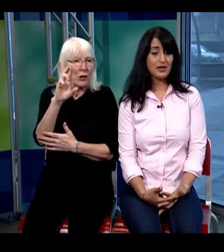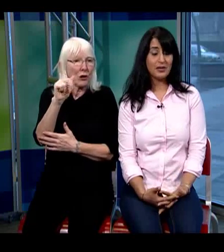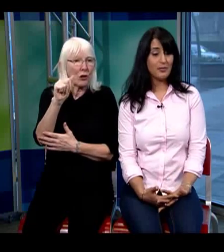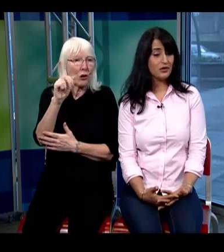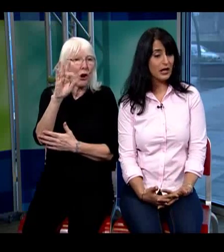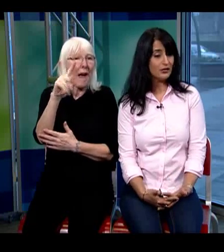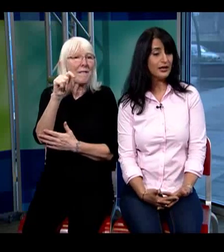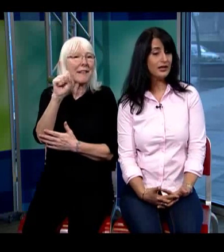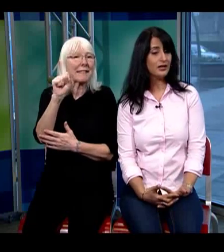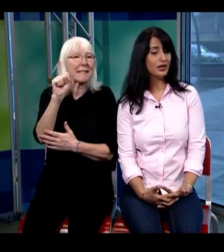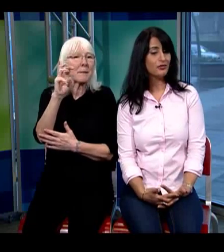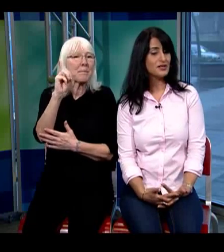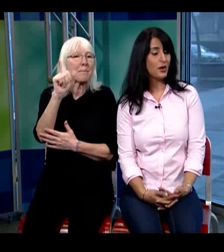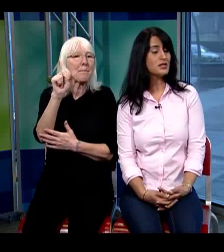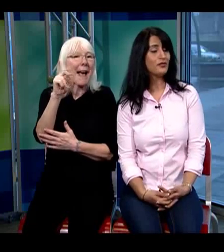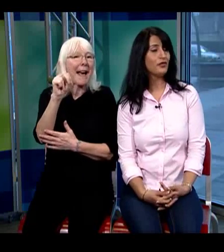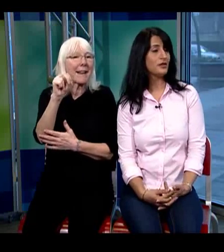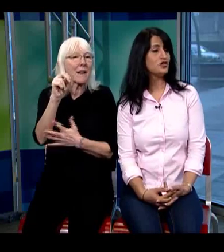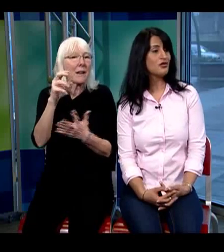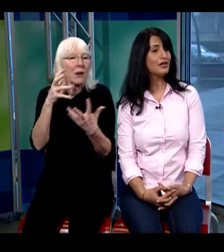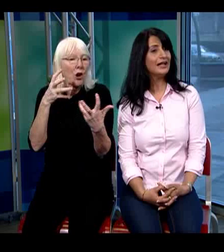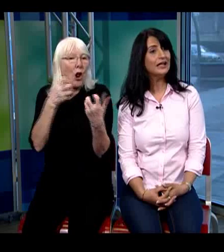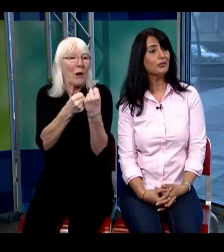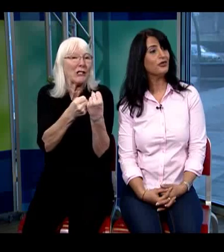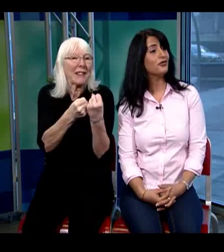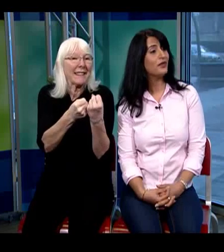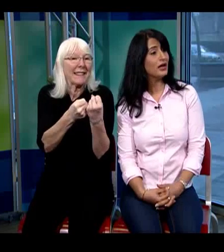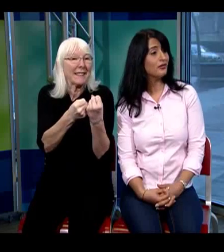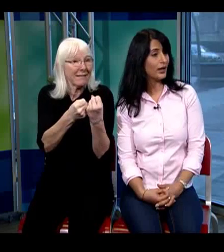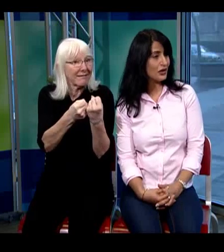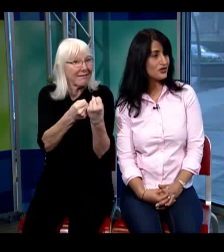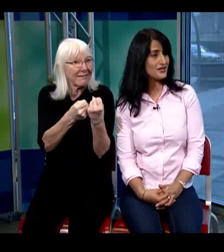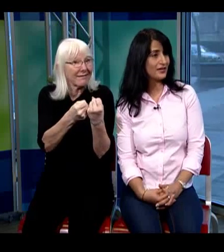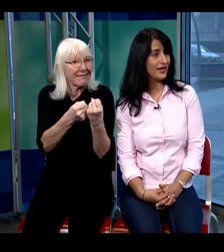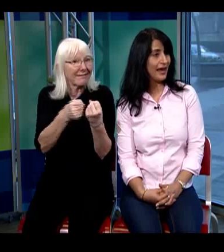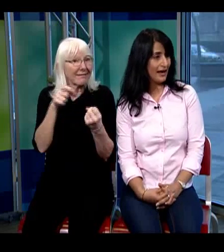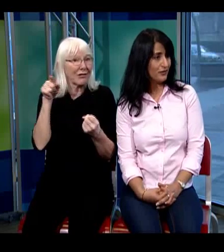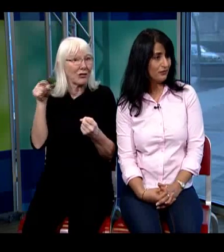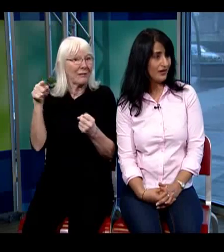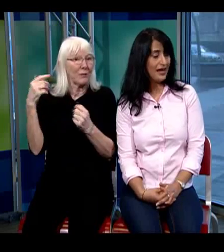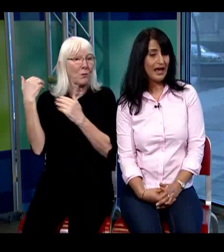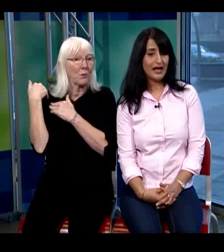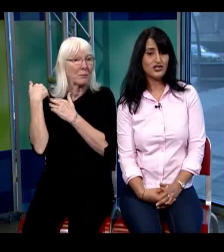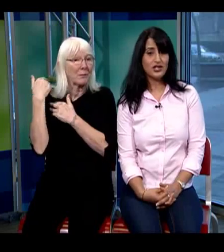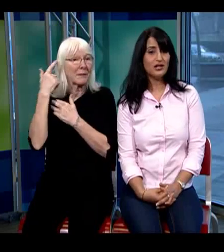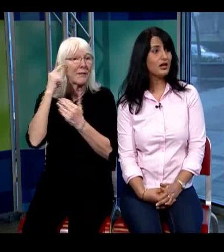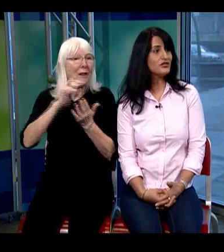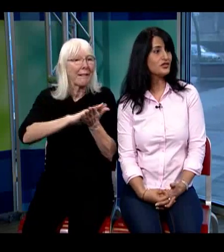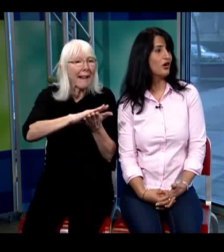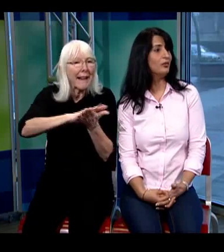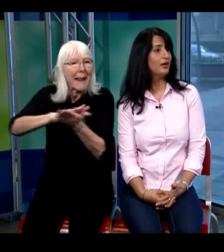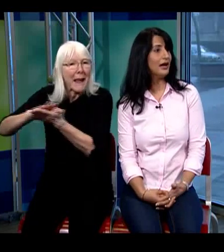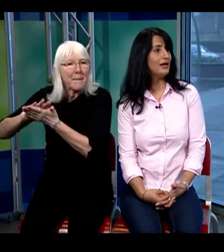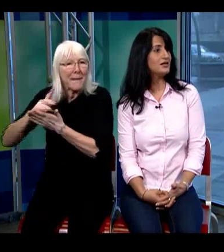currently uh responsible for the general cleanup for the five locations that they have and she loves the job and